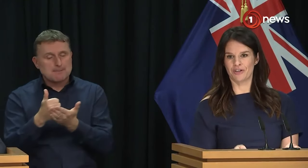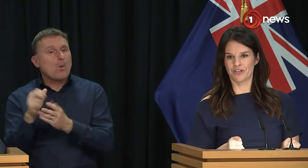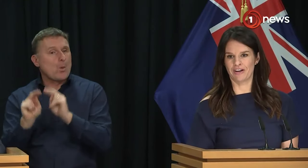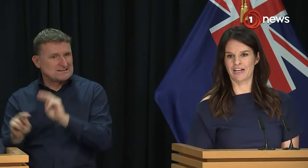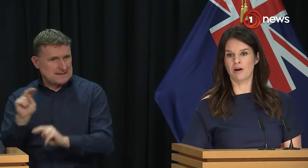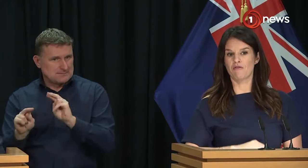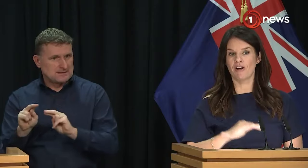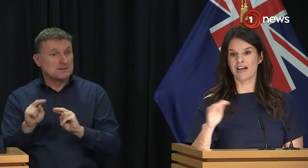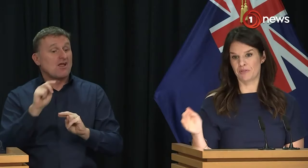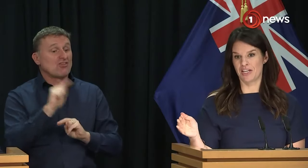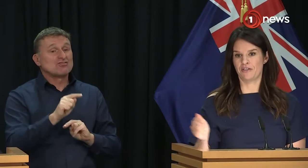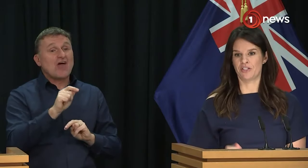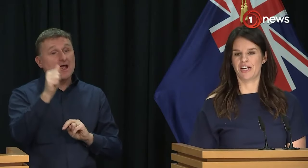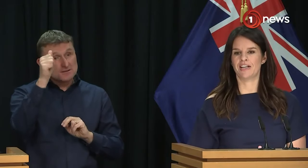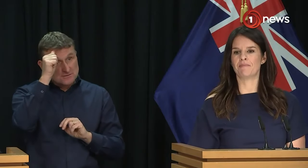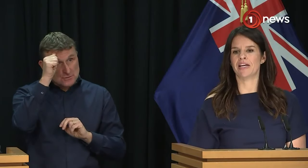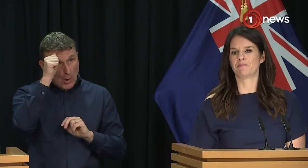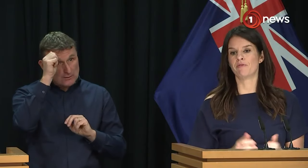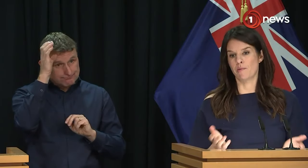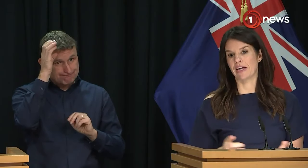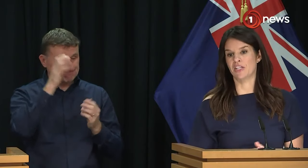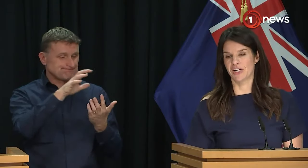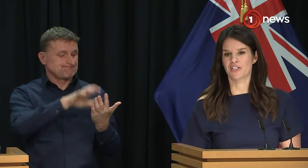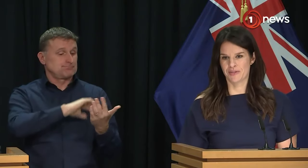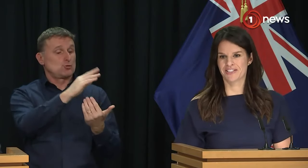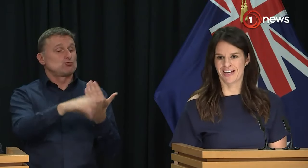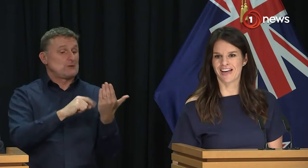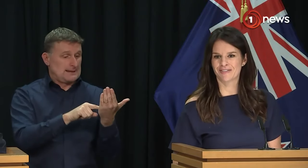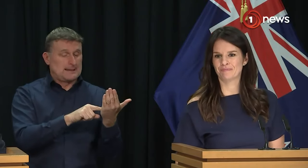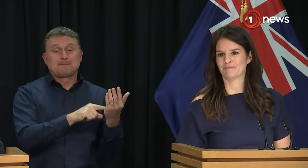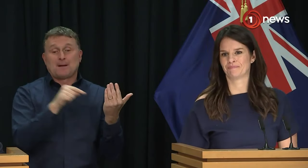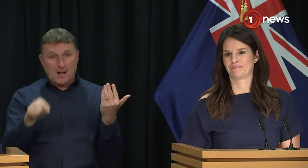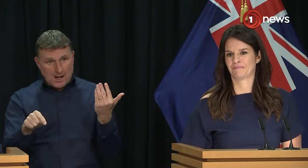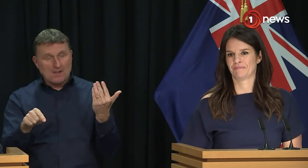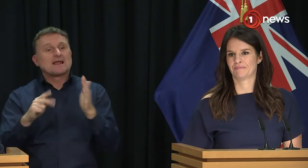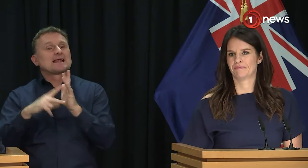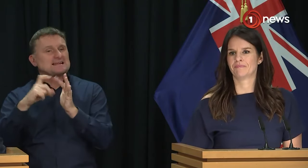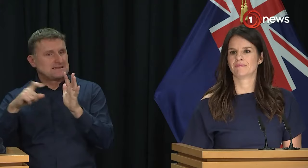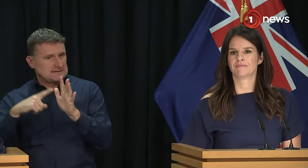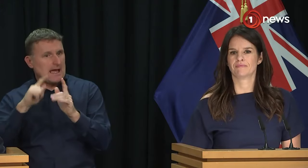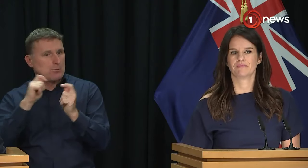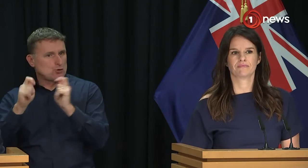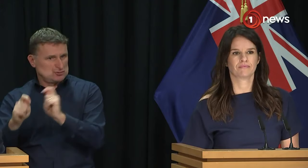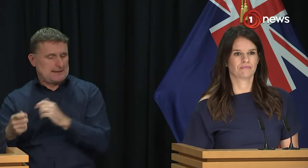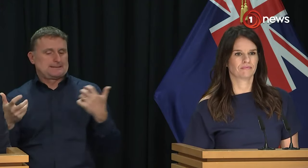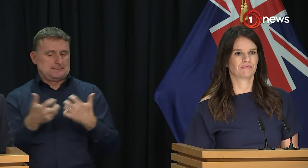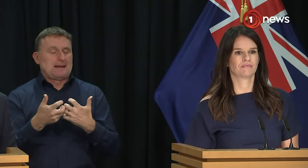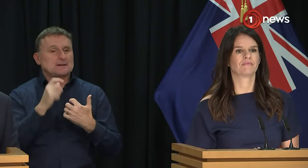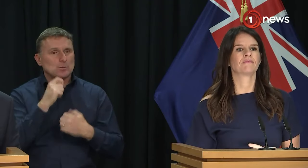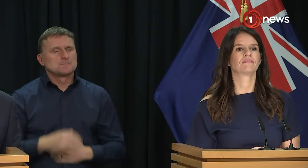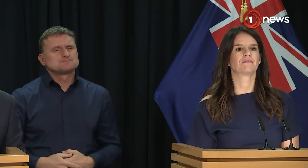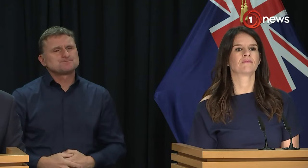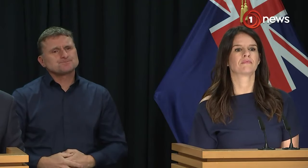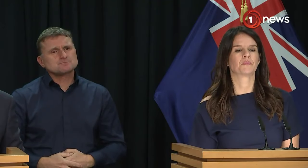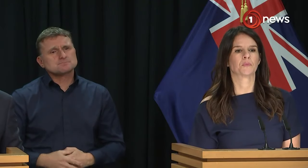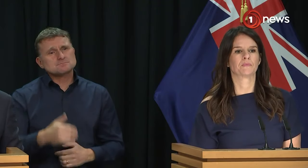this knowledge-rich curriculum right up to year 13 in place before we make any changes to NCEA. Just back on the phone ban, is